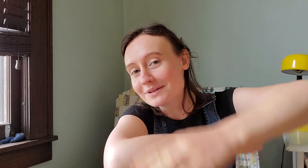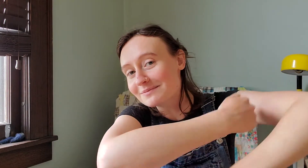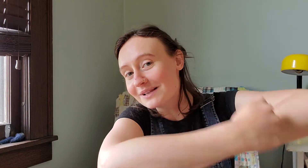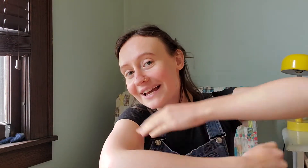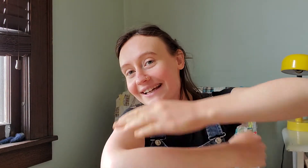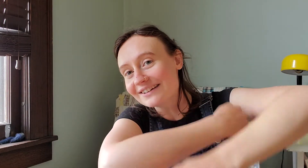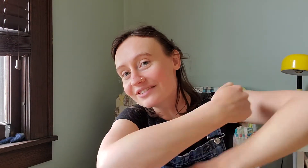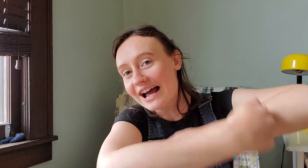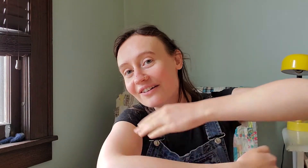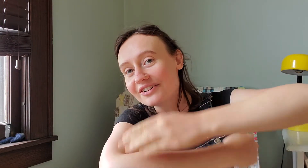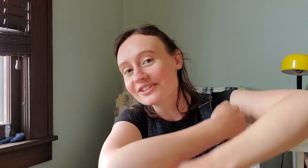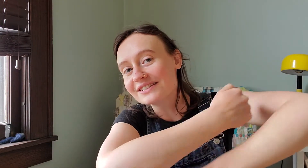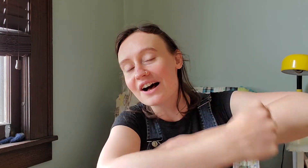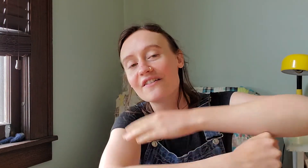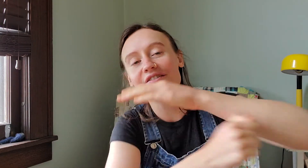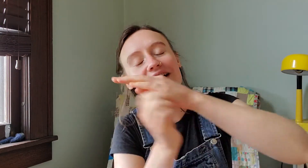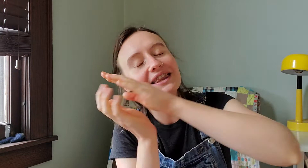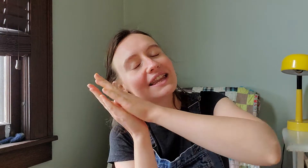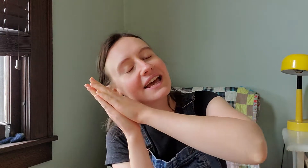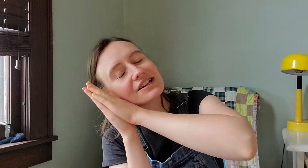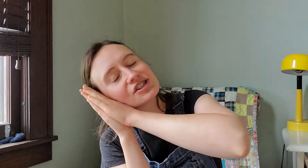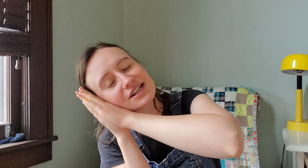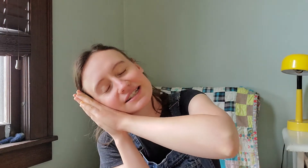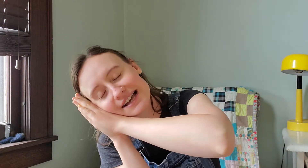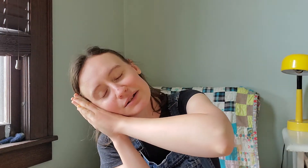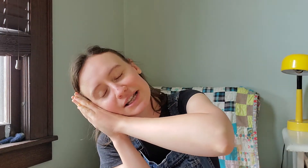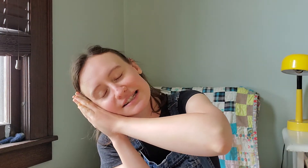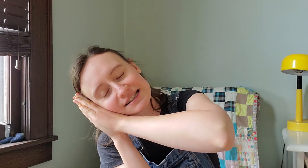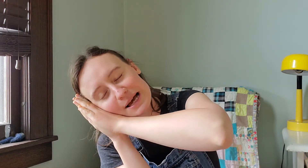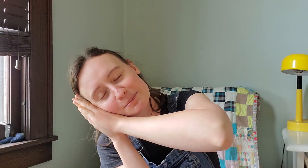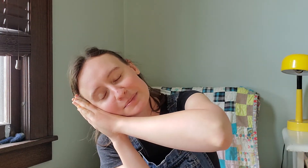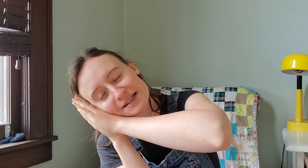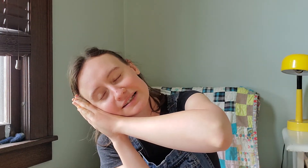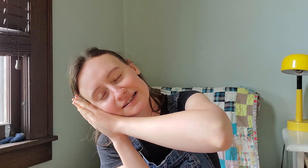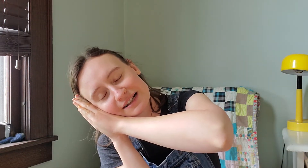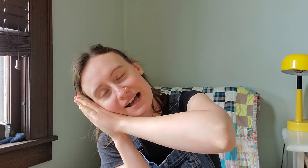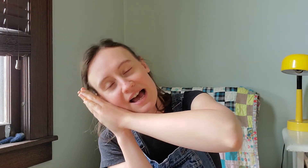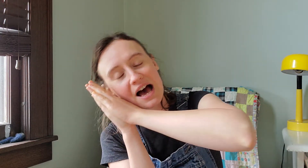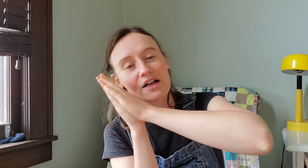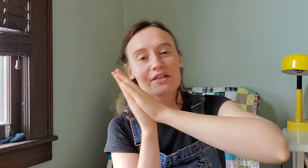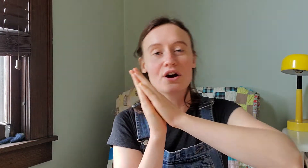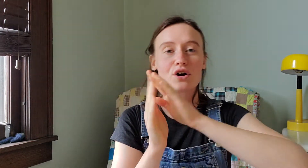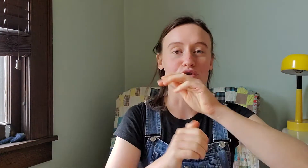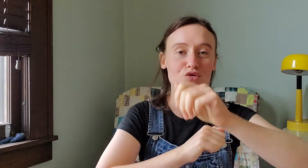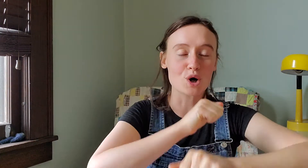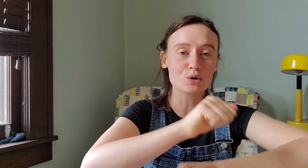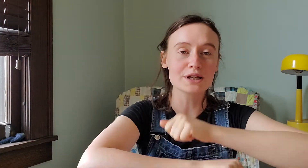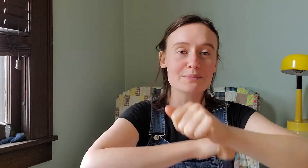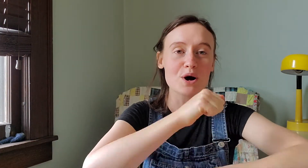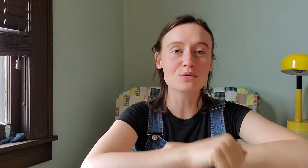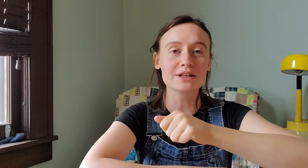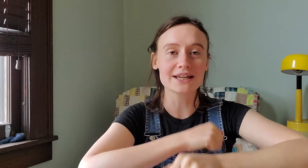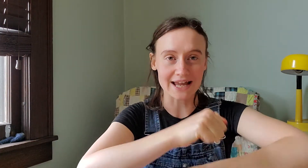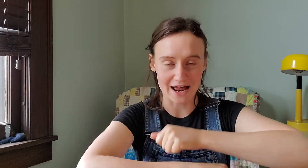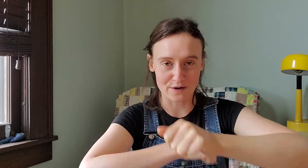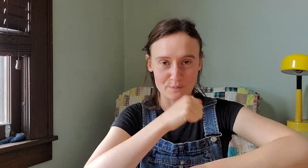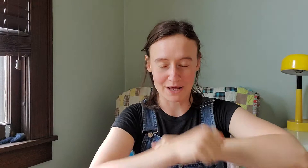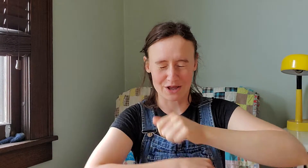a blanket round herself and then she soundly slept. The Roly-Poly Caterpillar